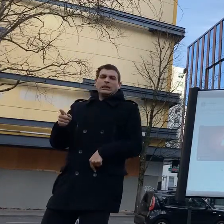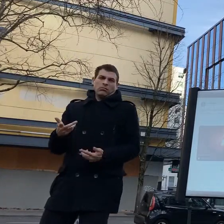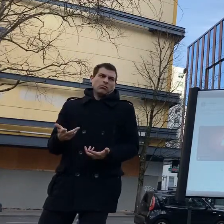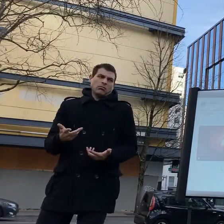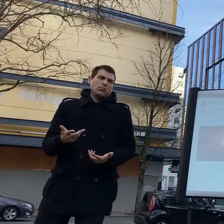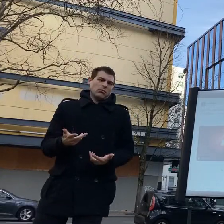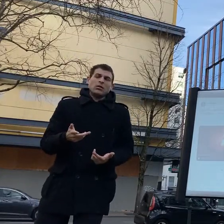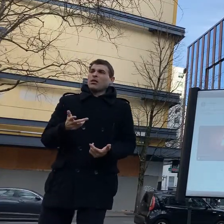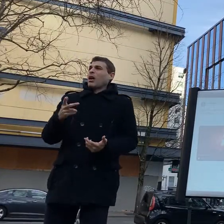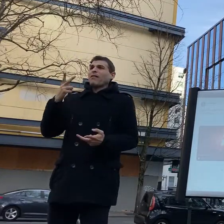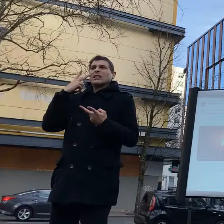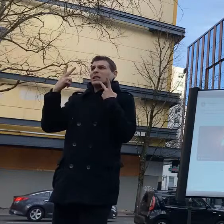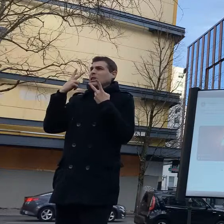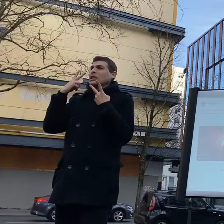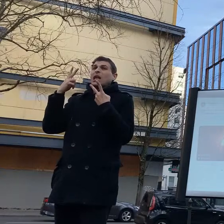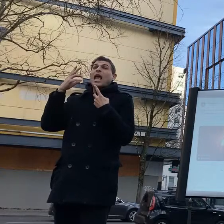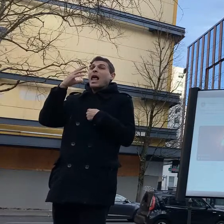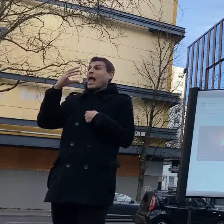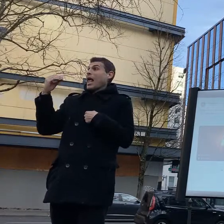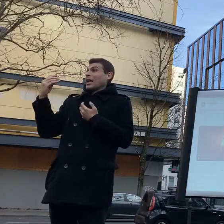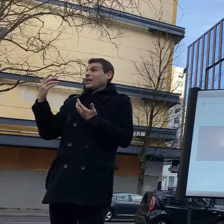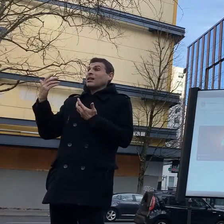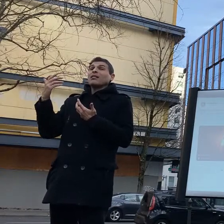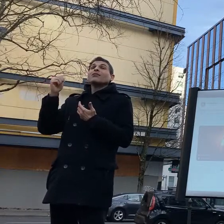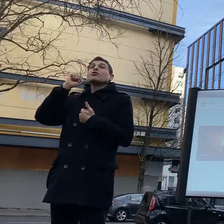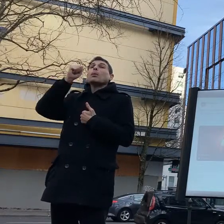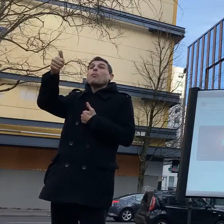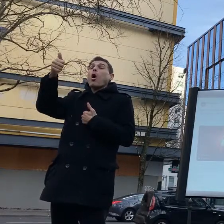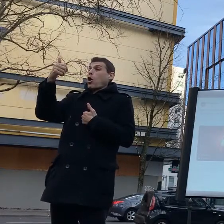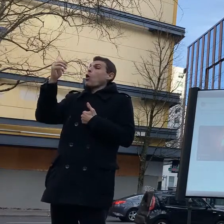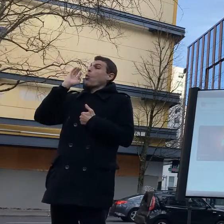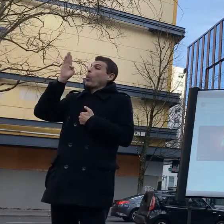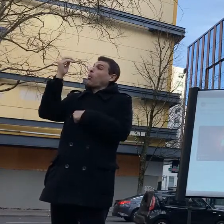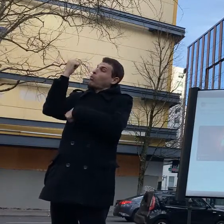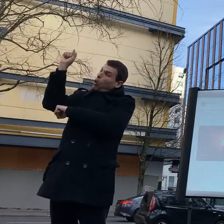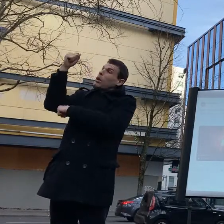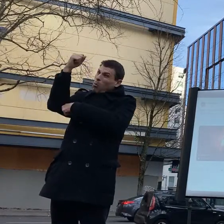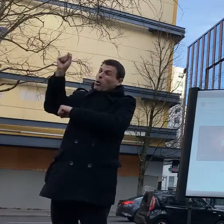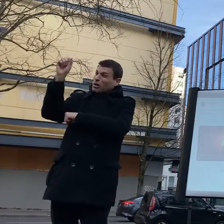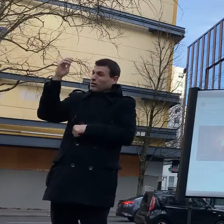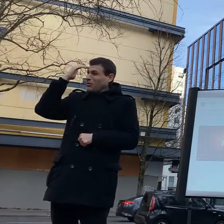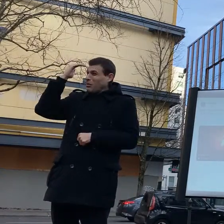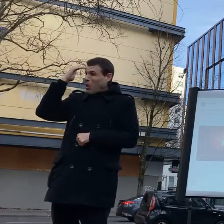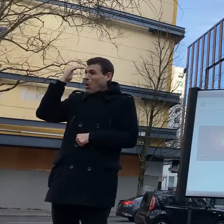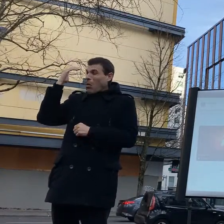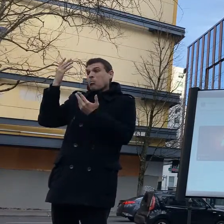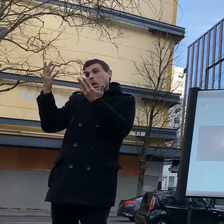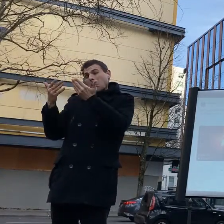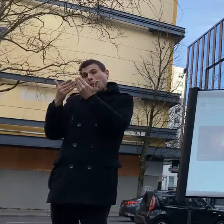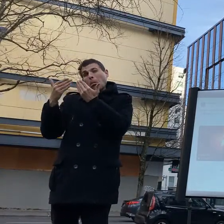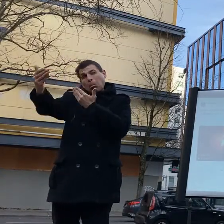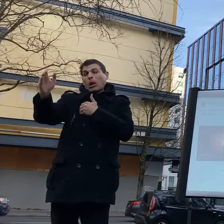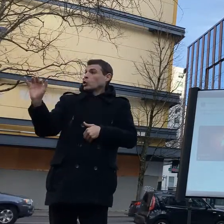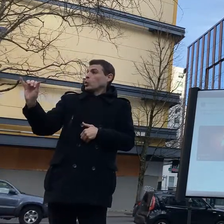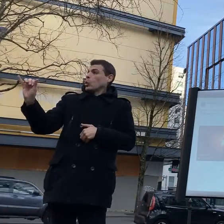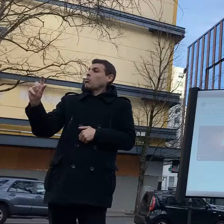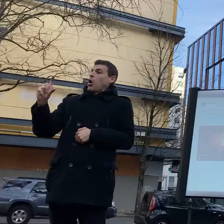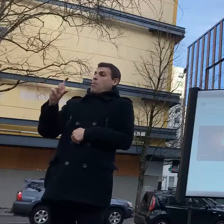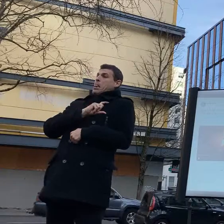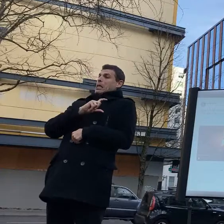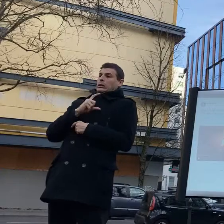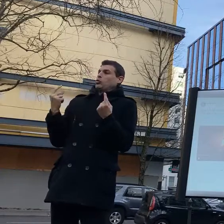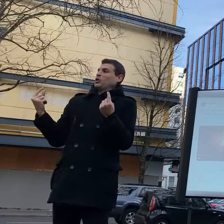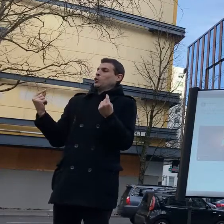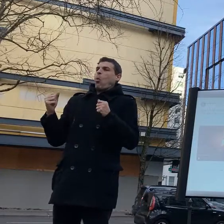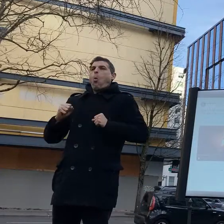if you see stuff like this thankfully hc smoke burns very differently it will burn hot for almost like a minute and a half or two minutes